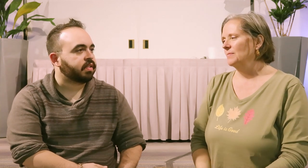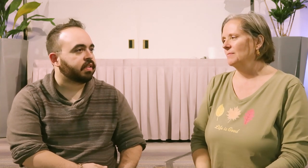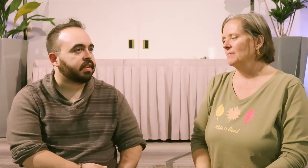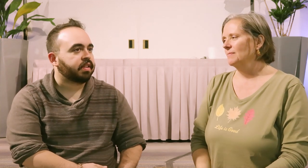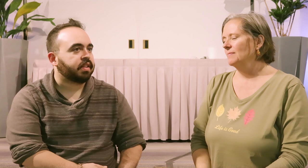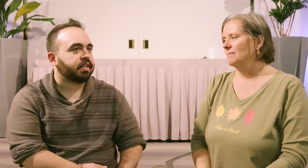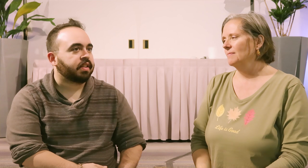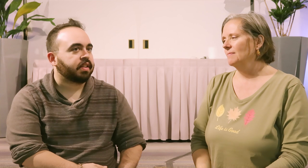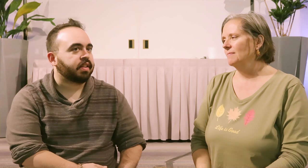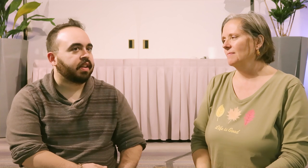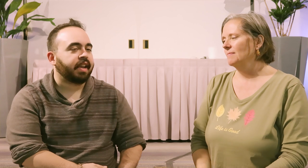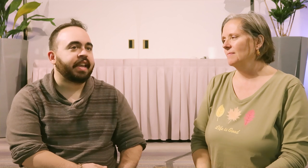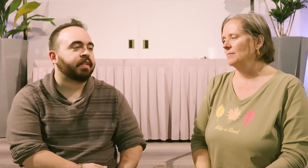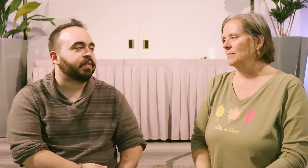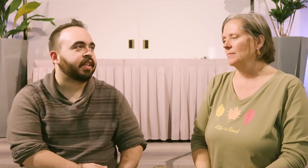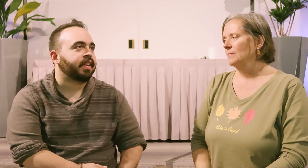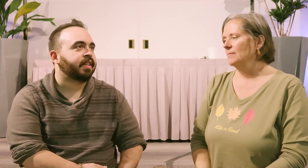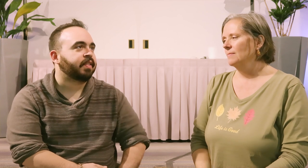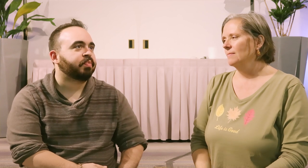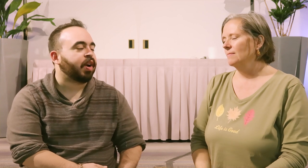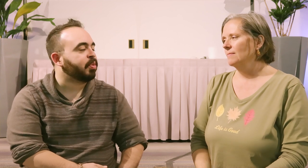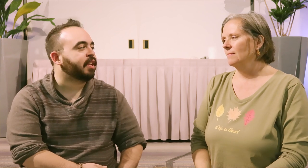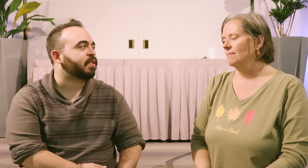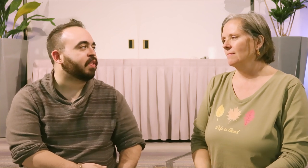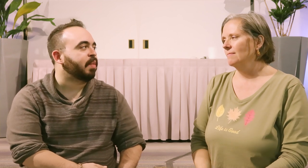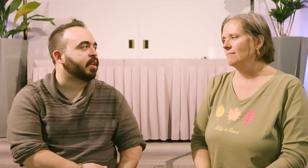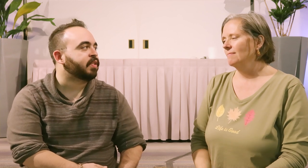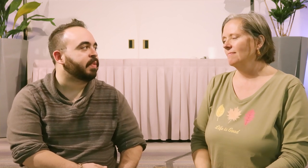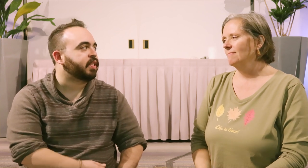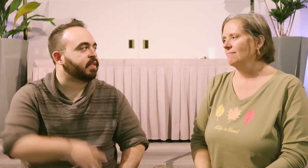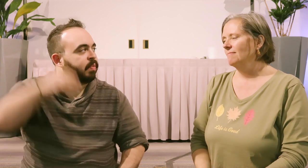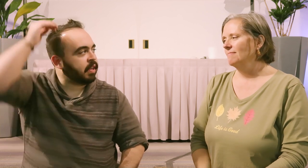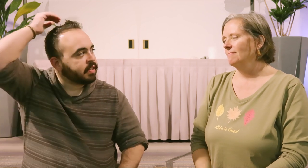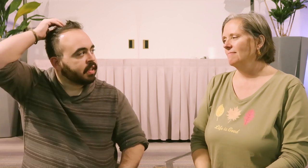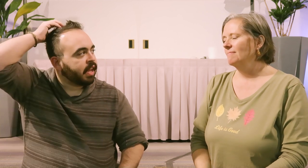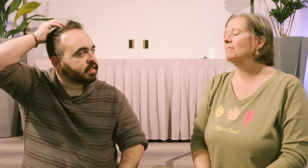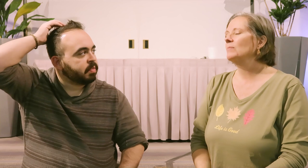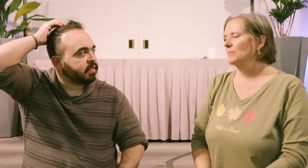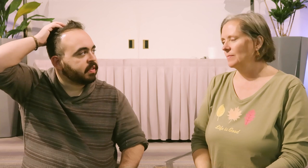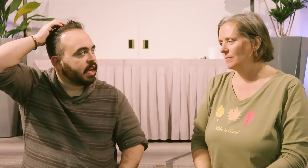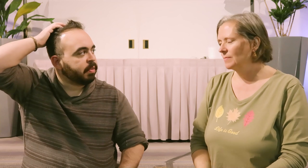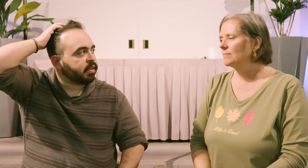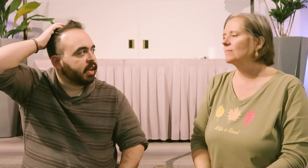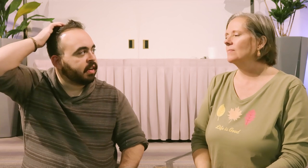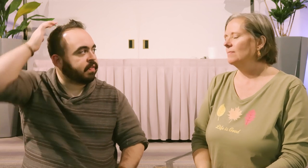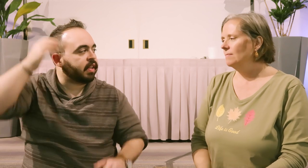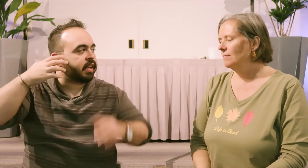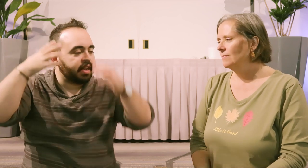I can't really properly describe it so much as when we did the last bit of tapping on the head, it felt like an